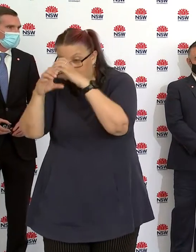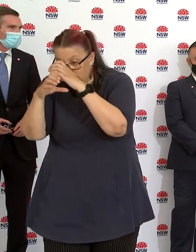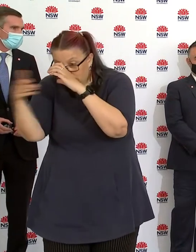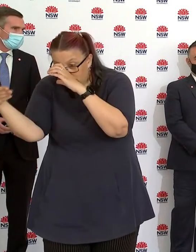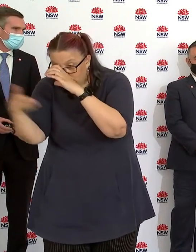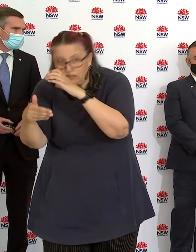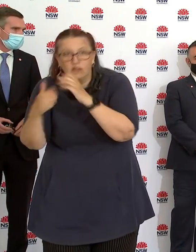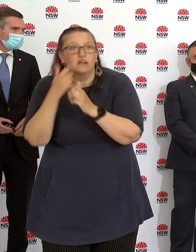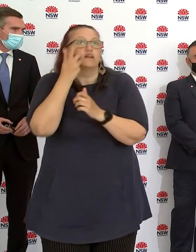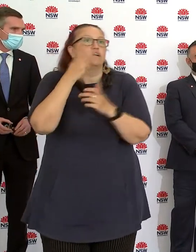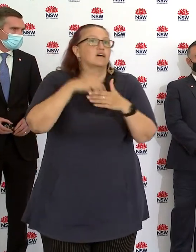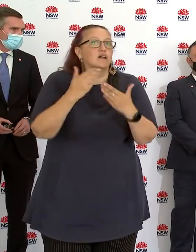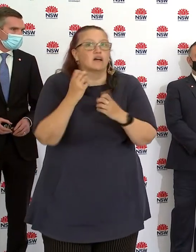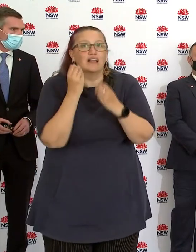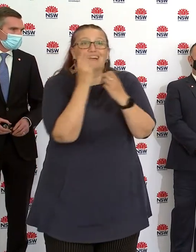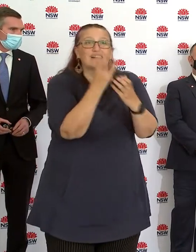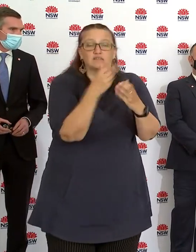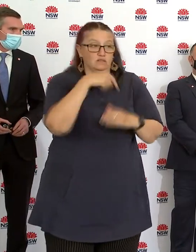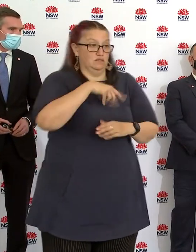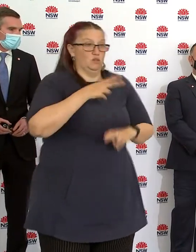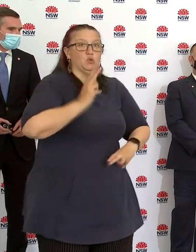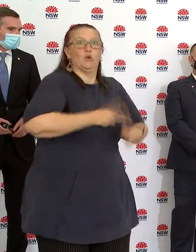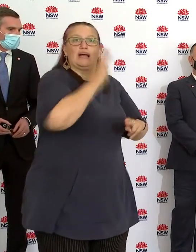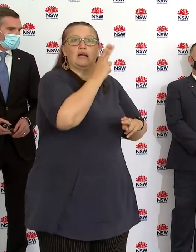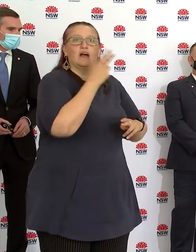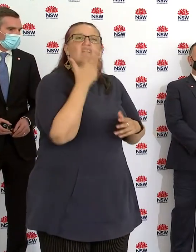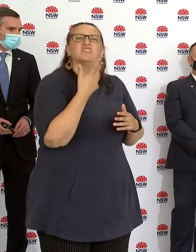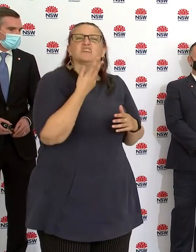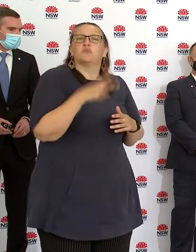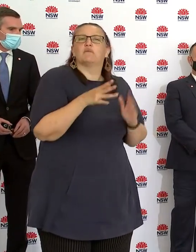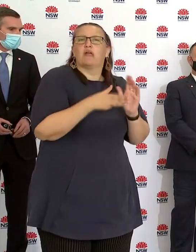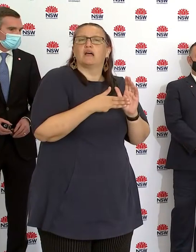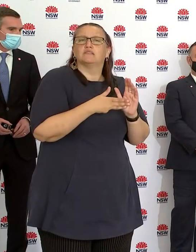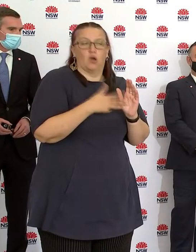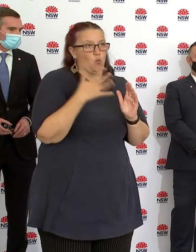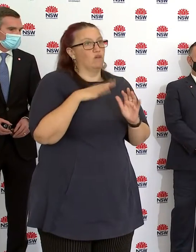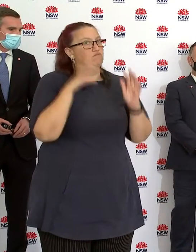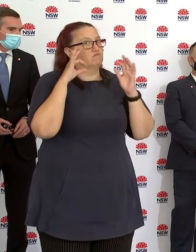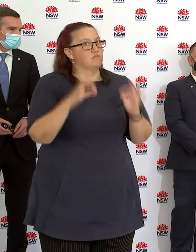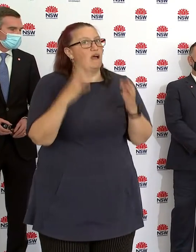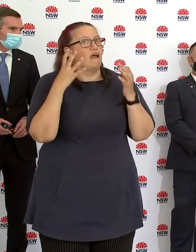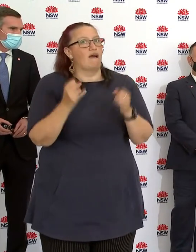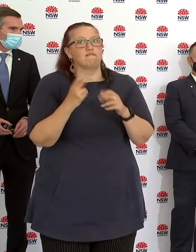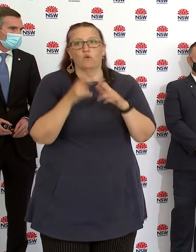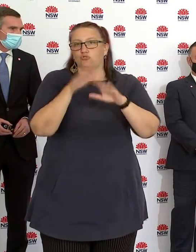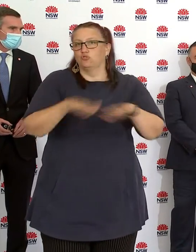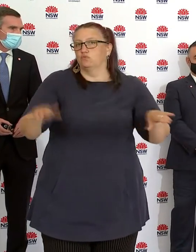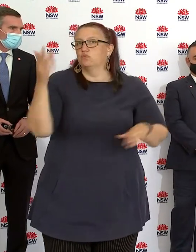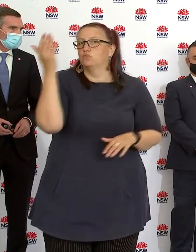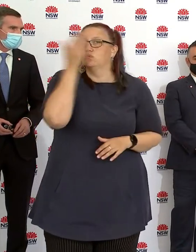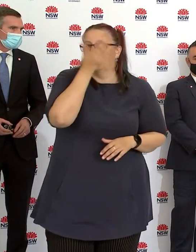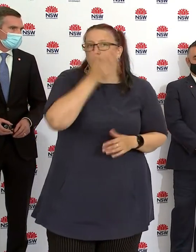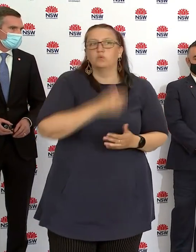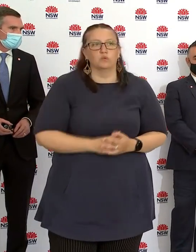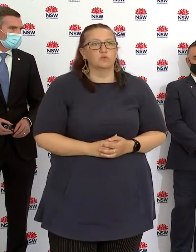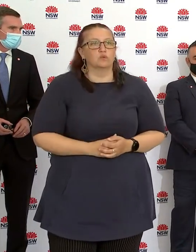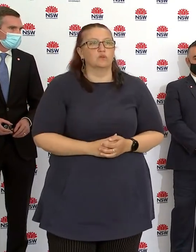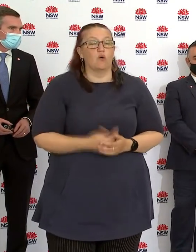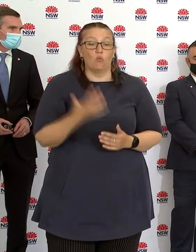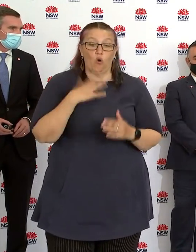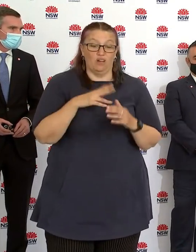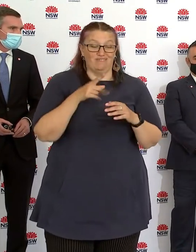goes back. So we're really keen to make sure rapid antigen testing becomes part of our our fight against the COVID.